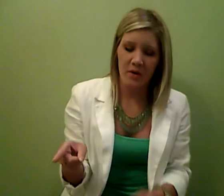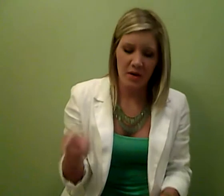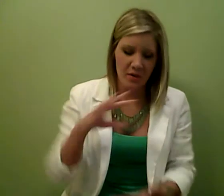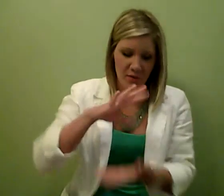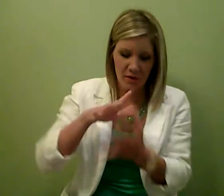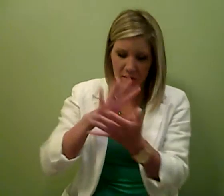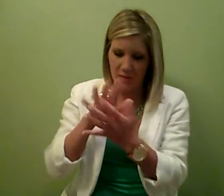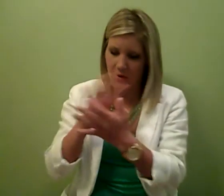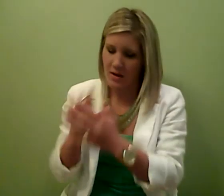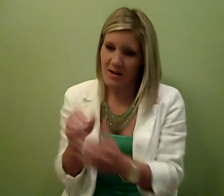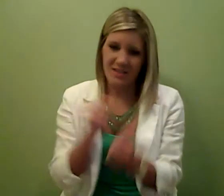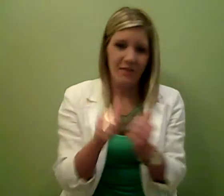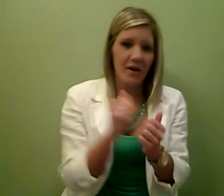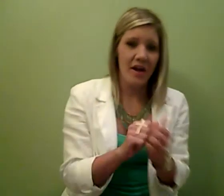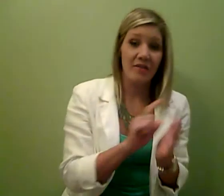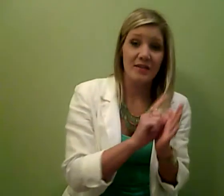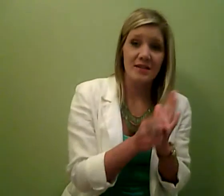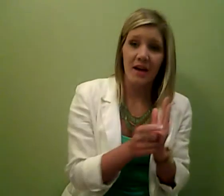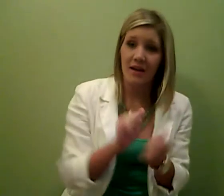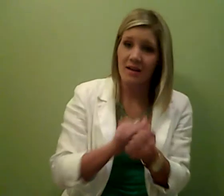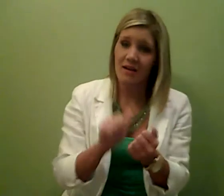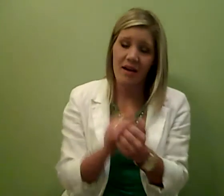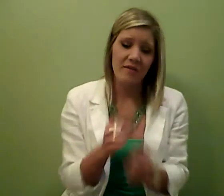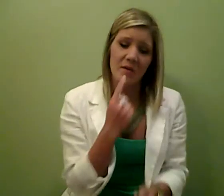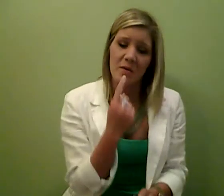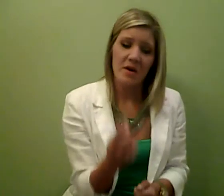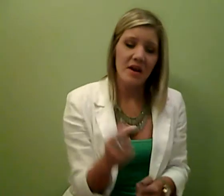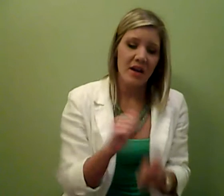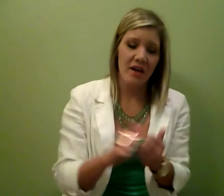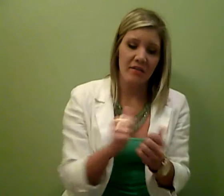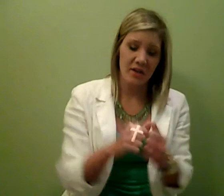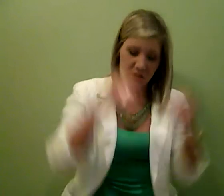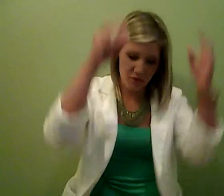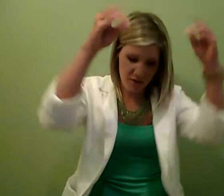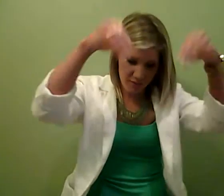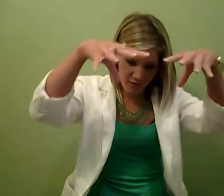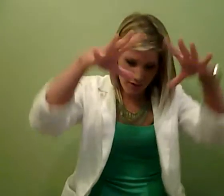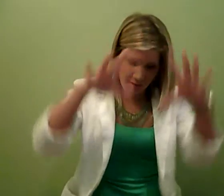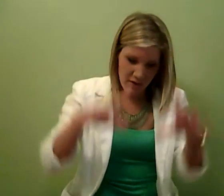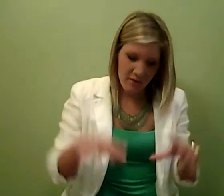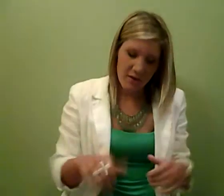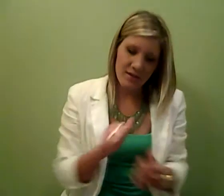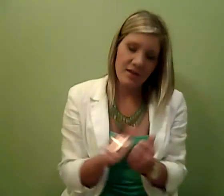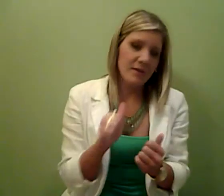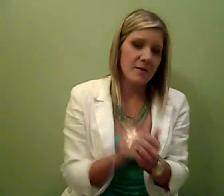Moments they're all a blur Except for every second Every word Every drop of rain Every drop single